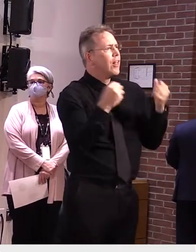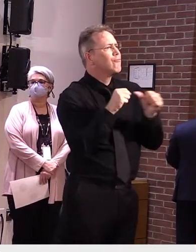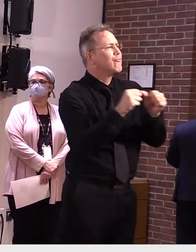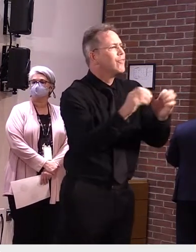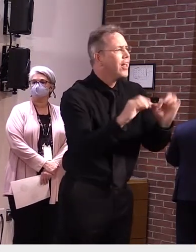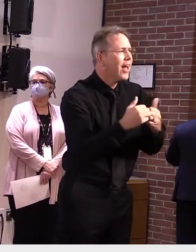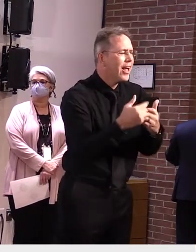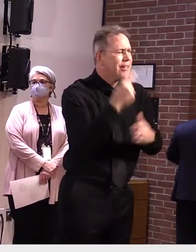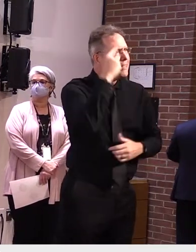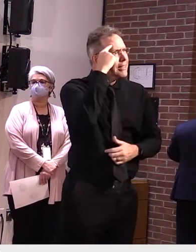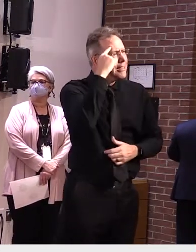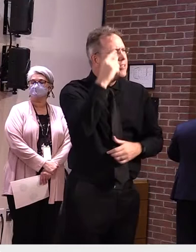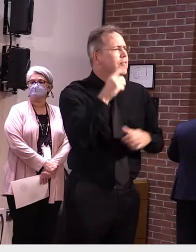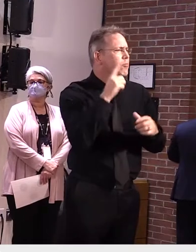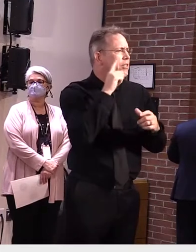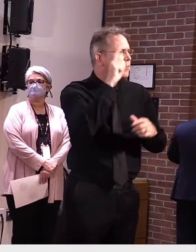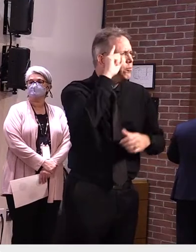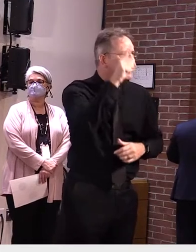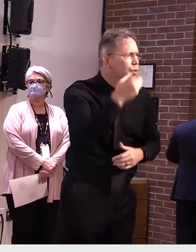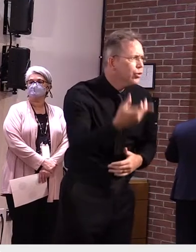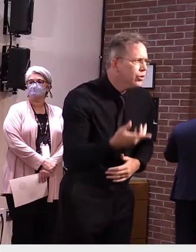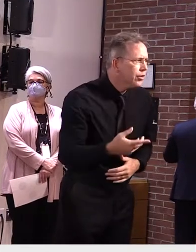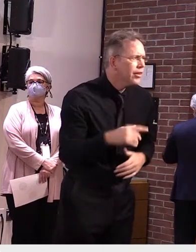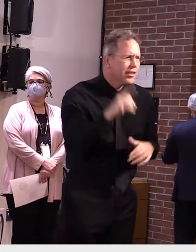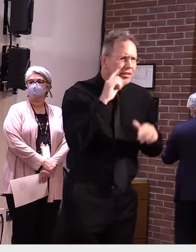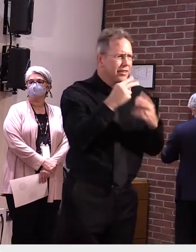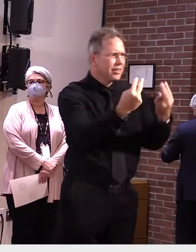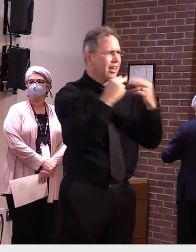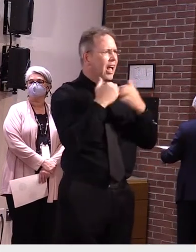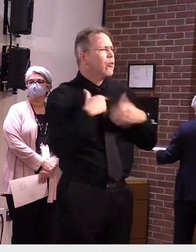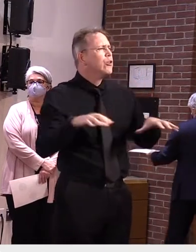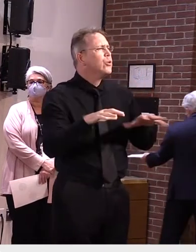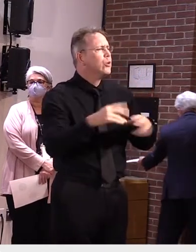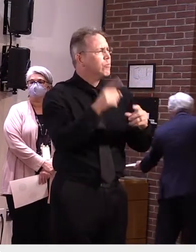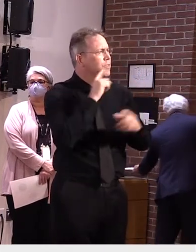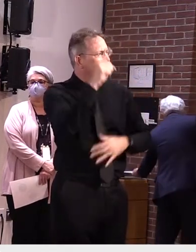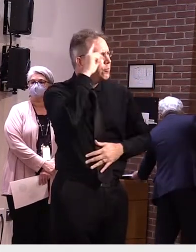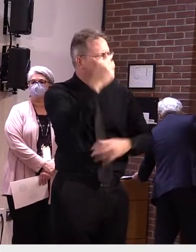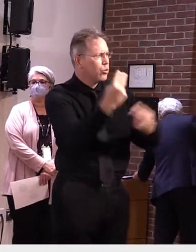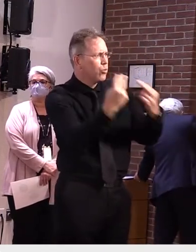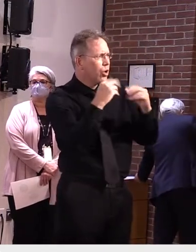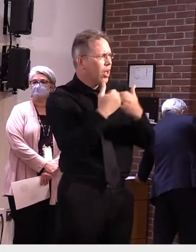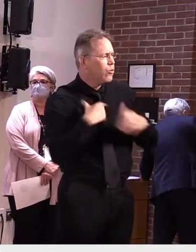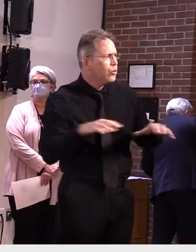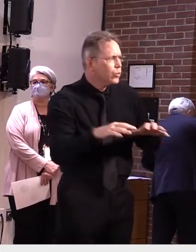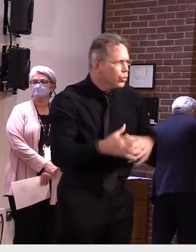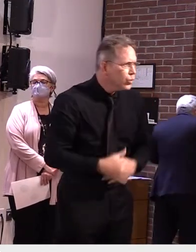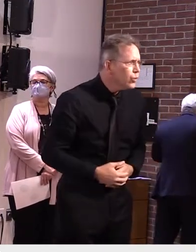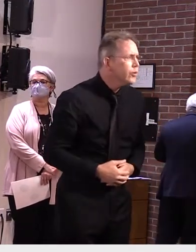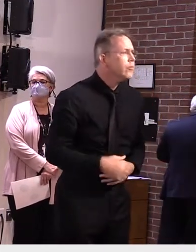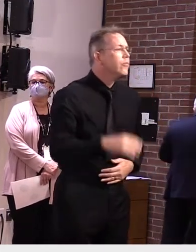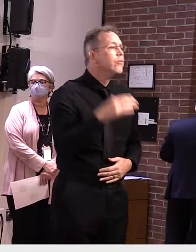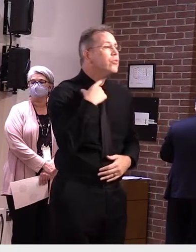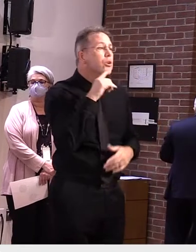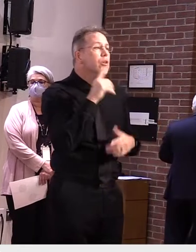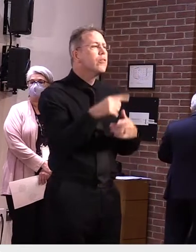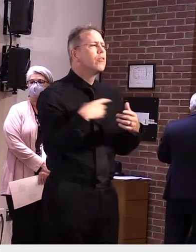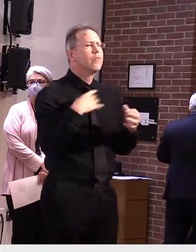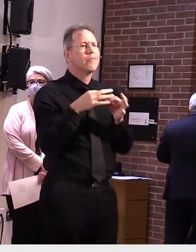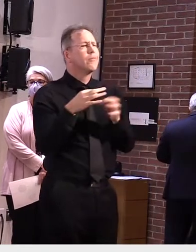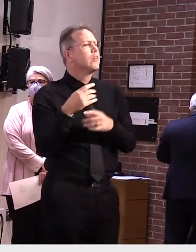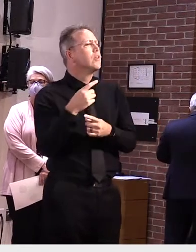smart about how we do it. As an example, Dr. Kelso is going to share some tips for a safe Halloween.